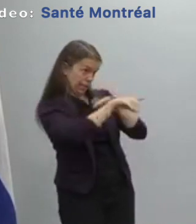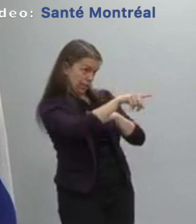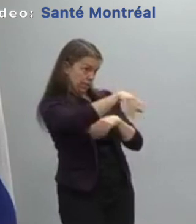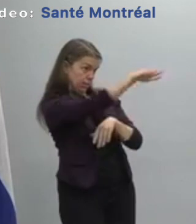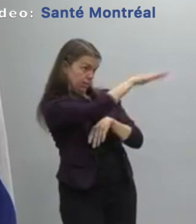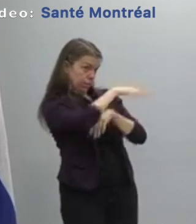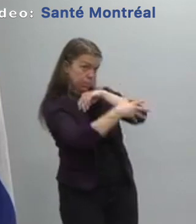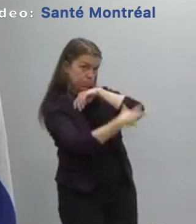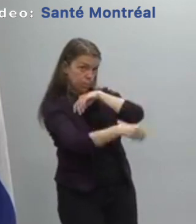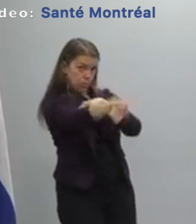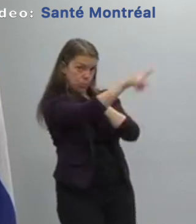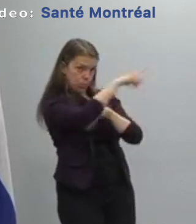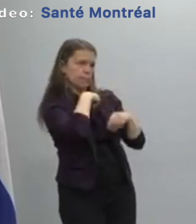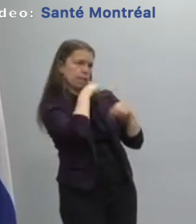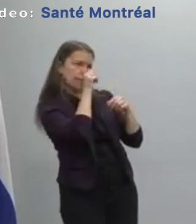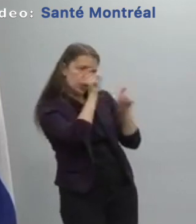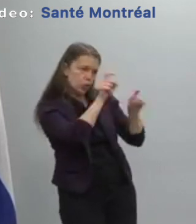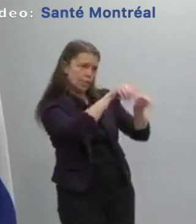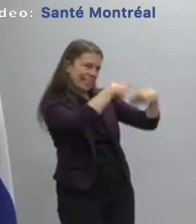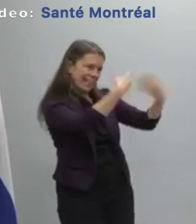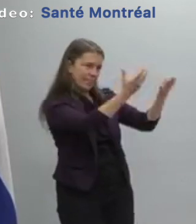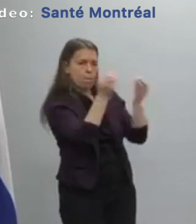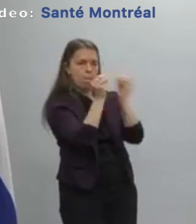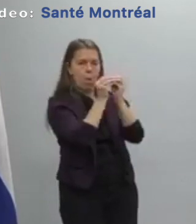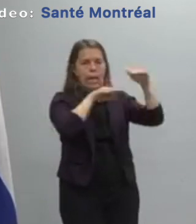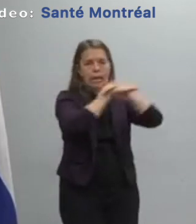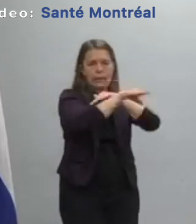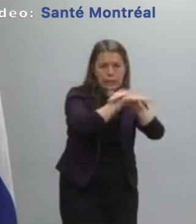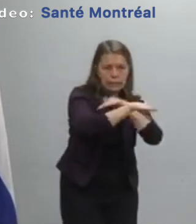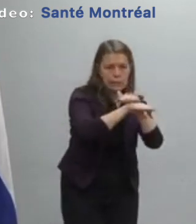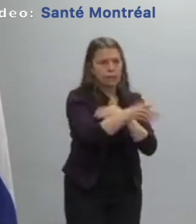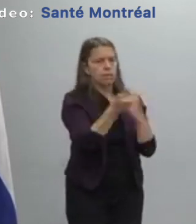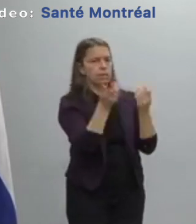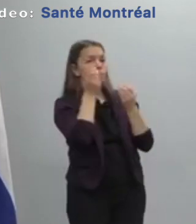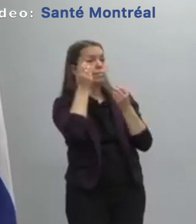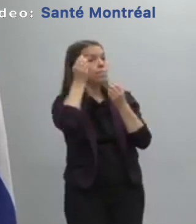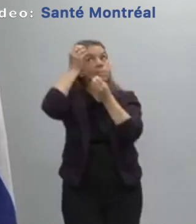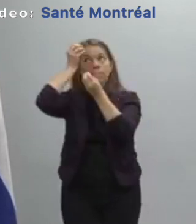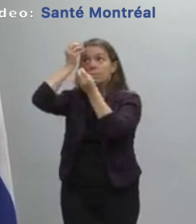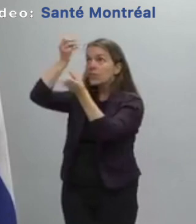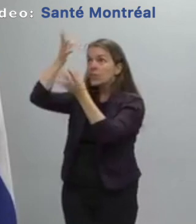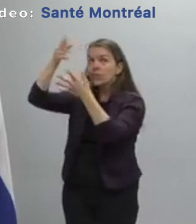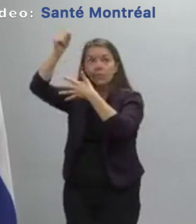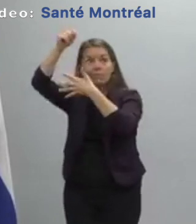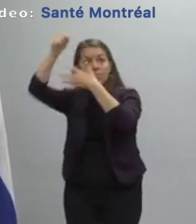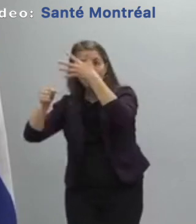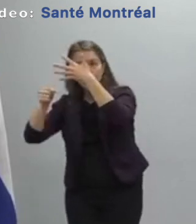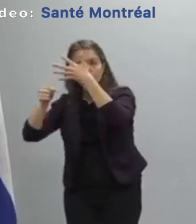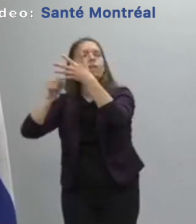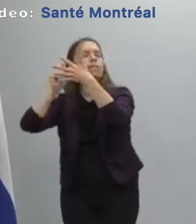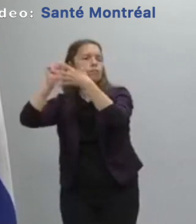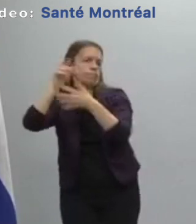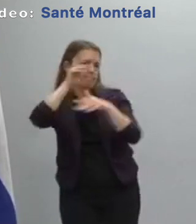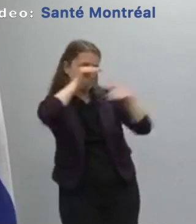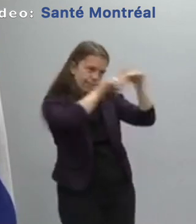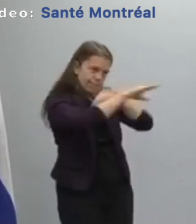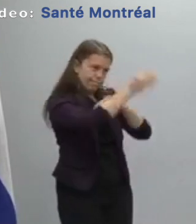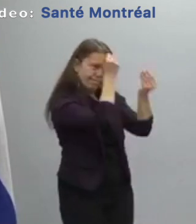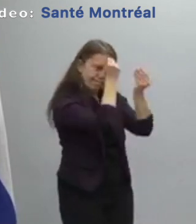services our messages are well adapted to make to reach them we want to make sure that the